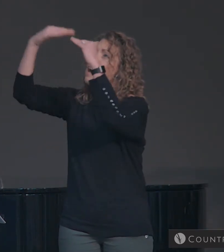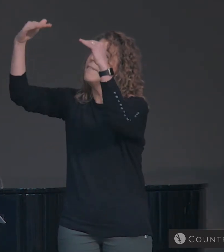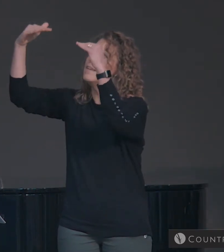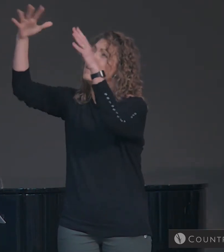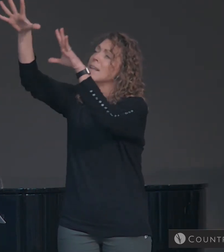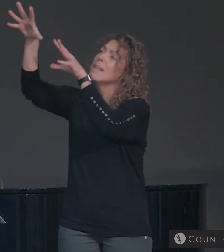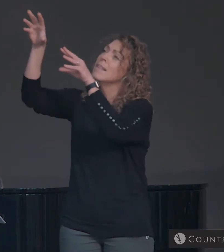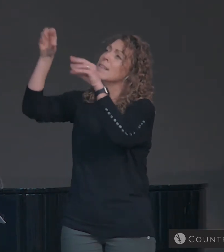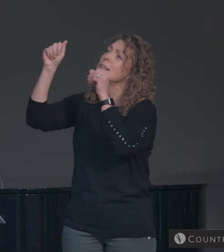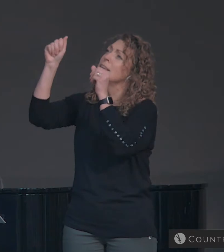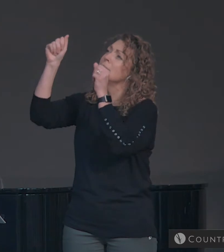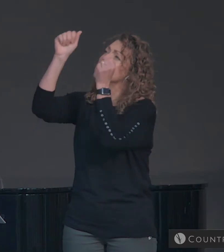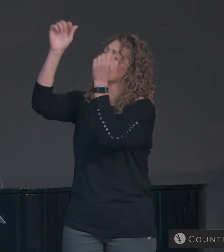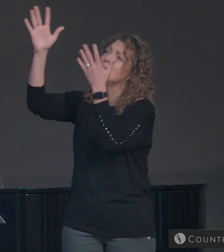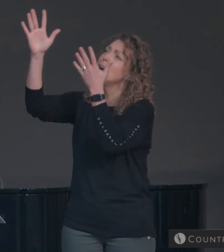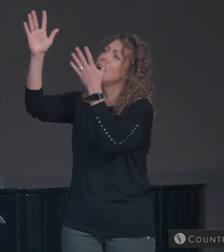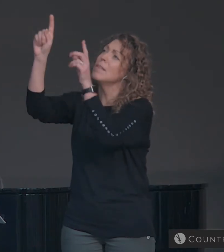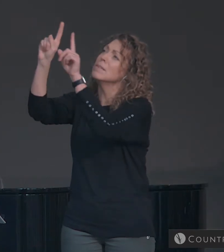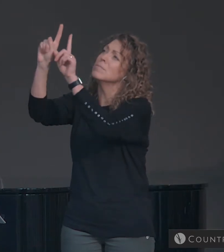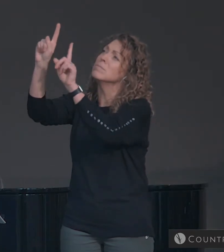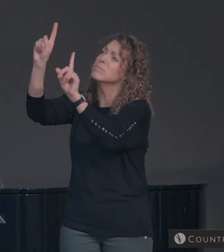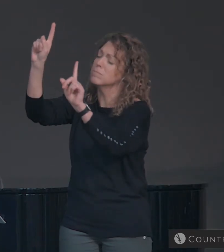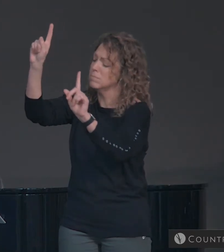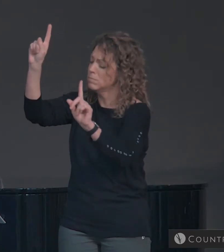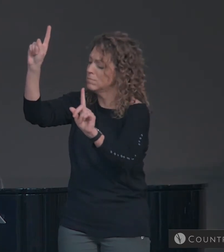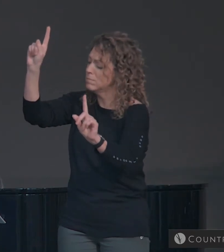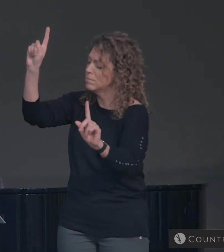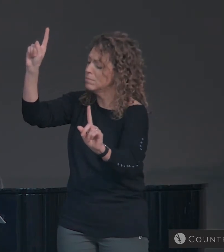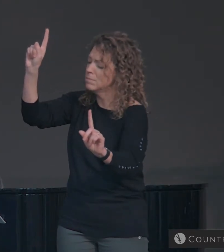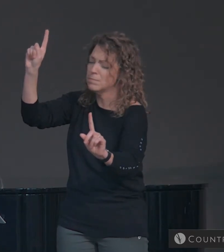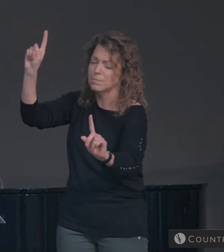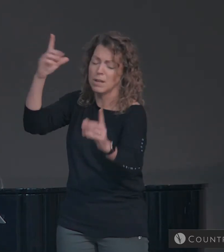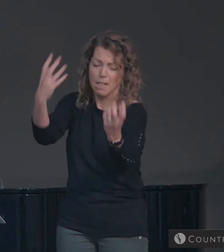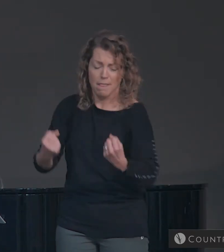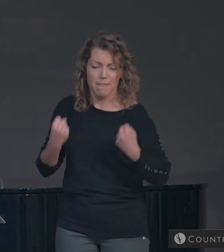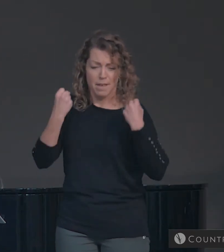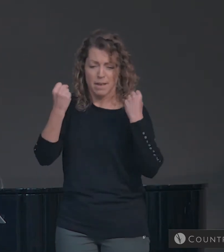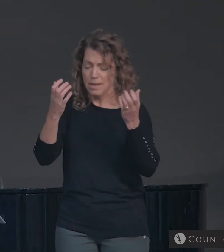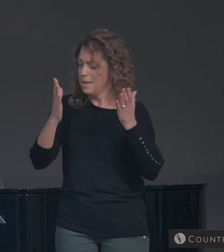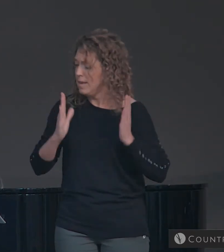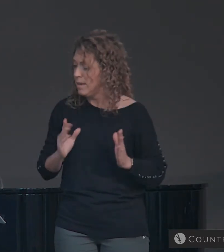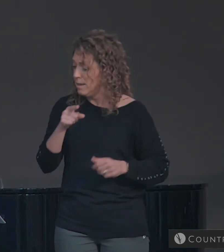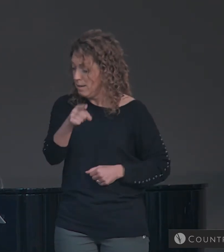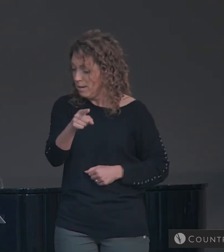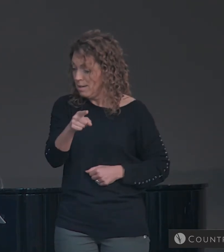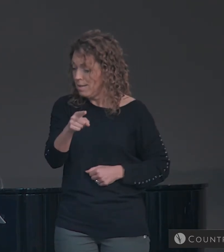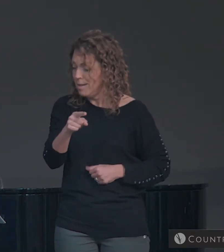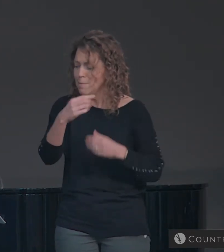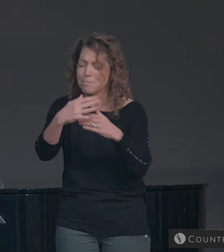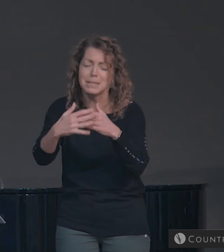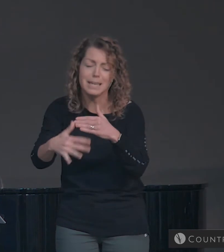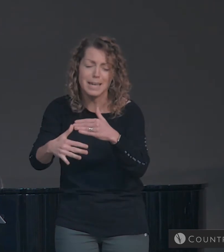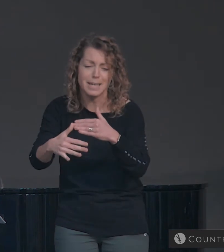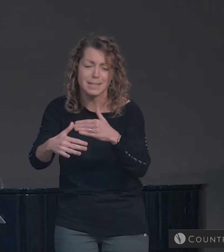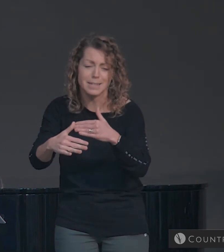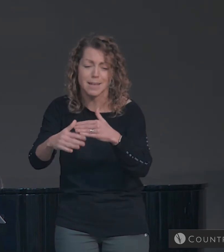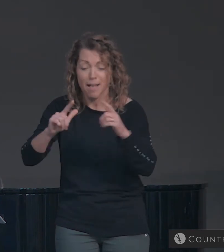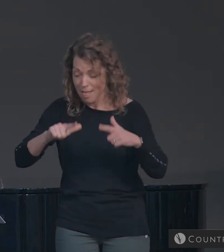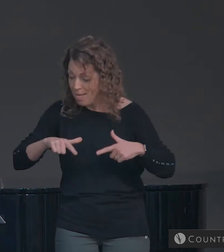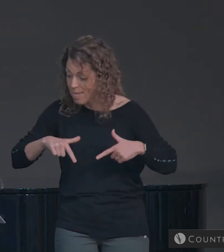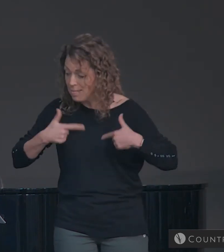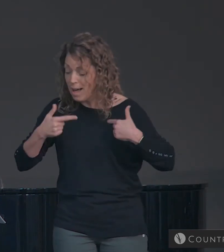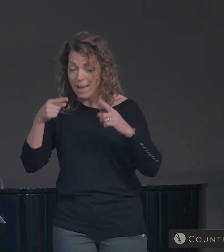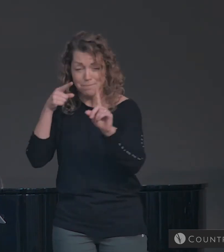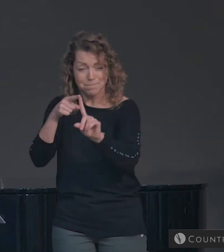heaven leaves the father's side. The healer bleeds, the